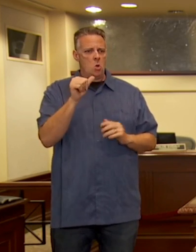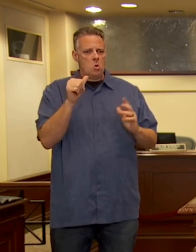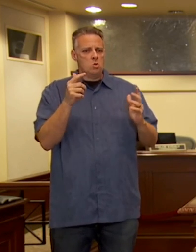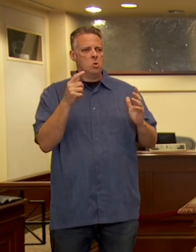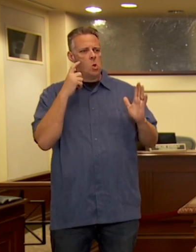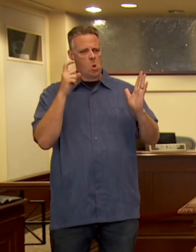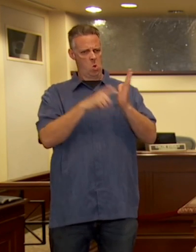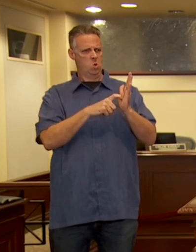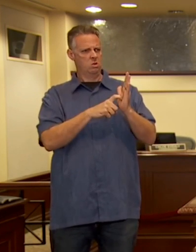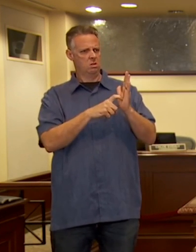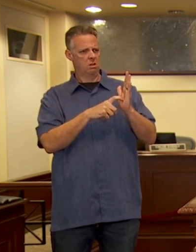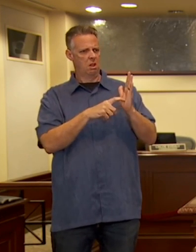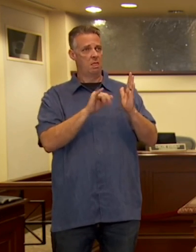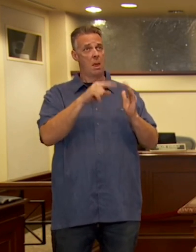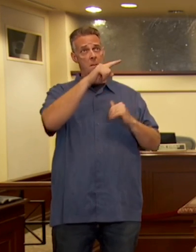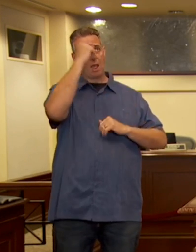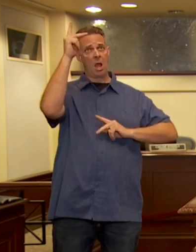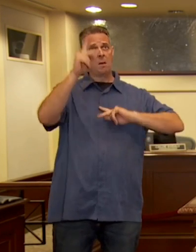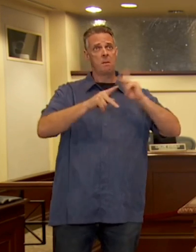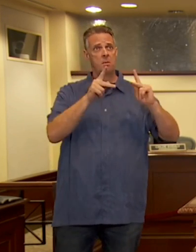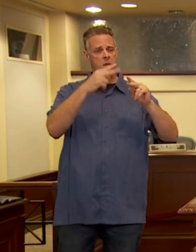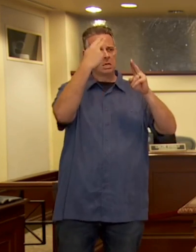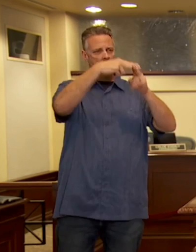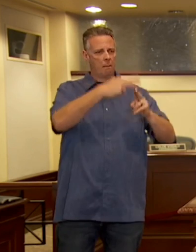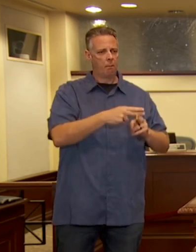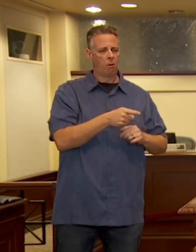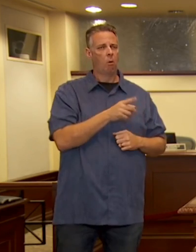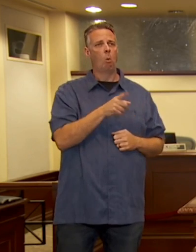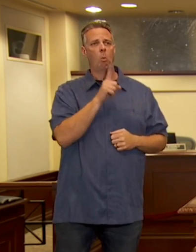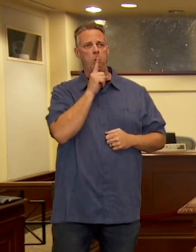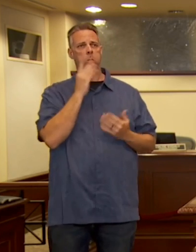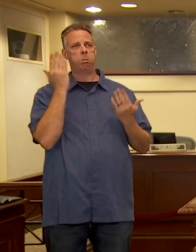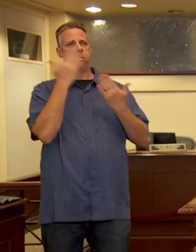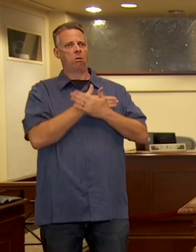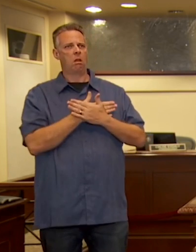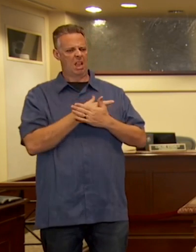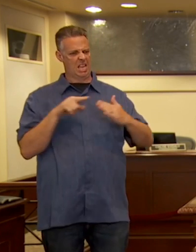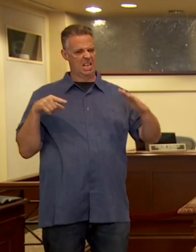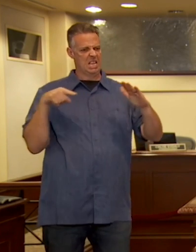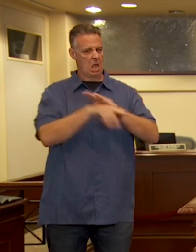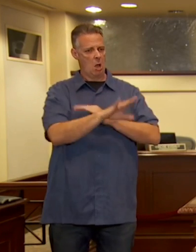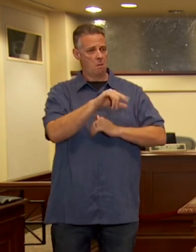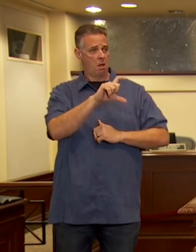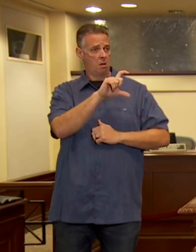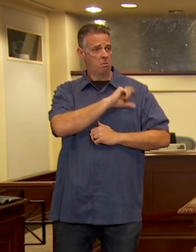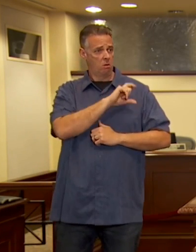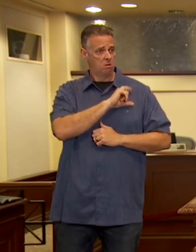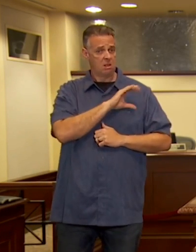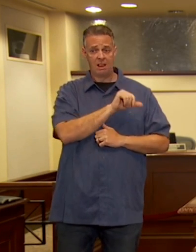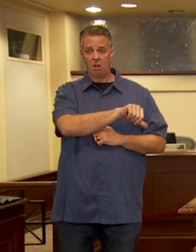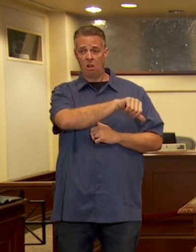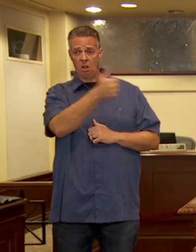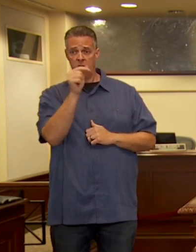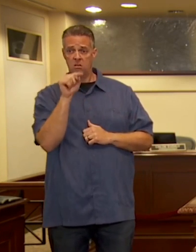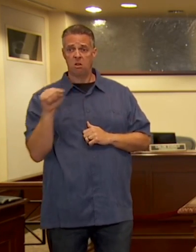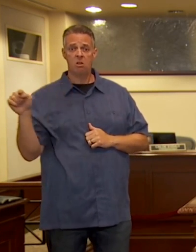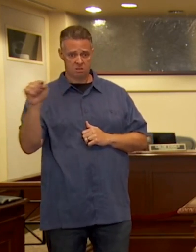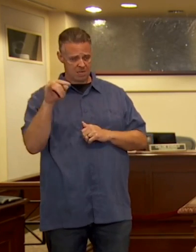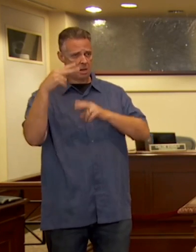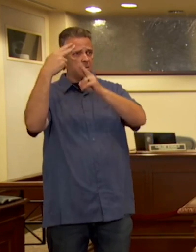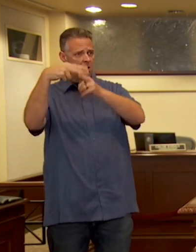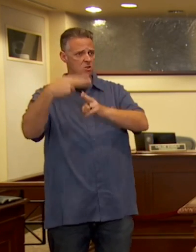say the names of black people killed by police officers even as people in law enforcement have.